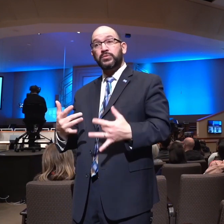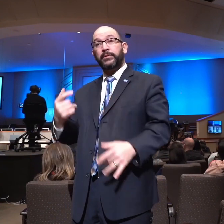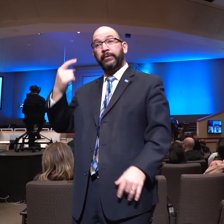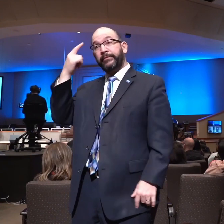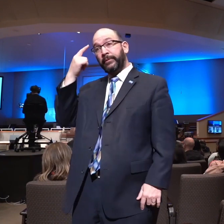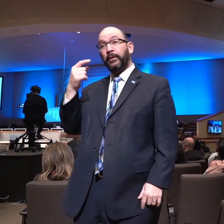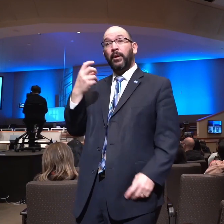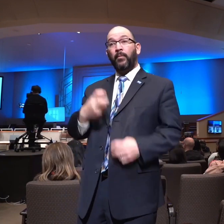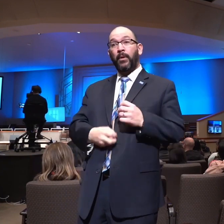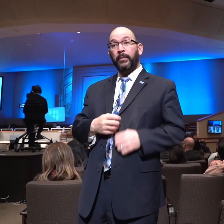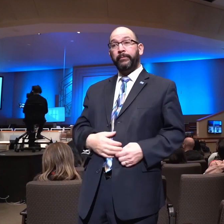probably your spouse that needs it somehow.